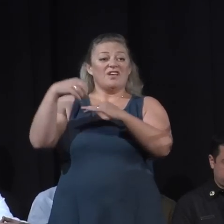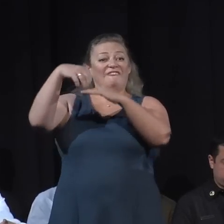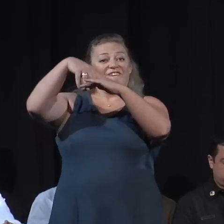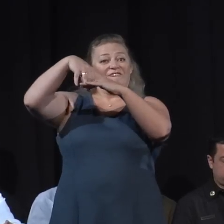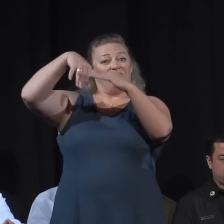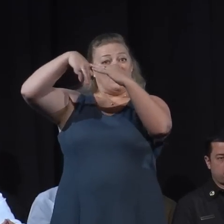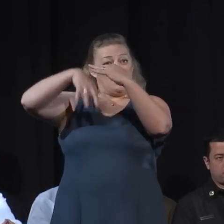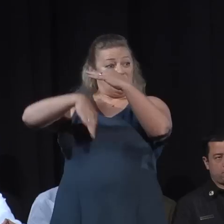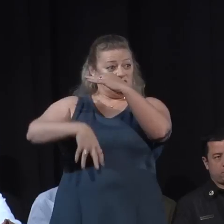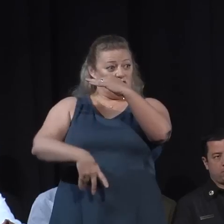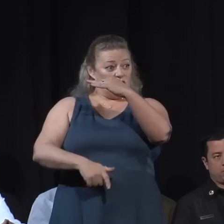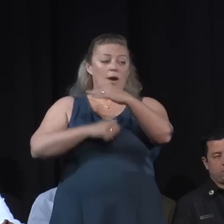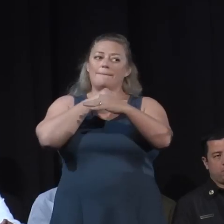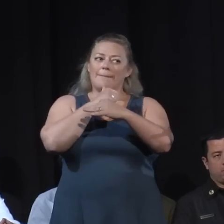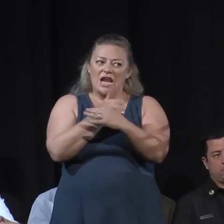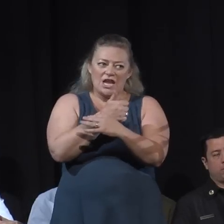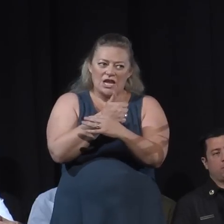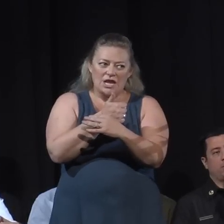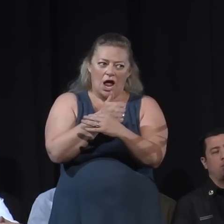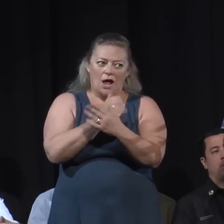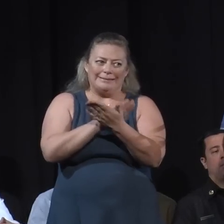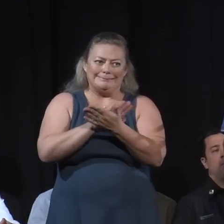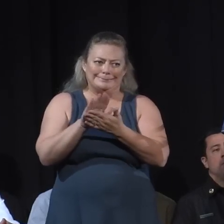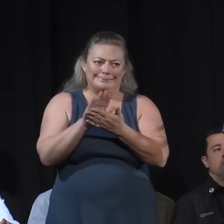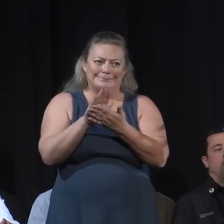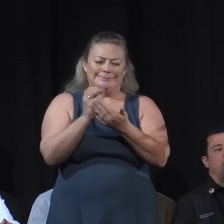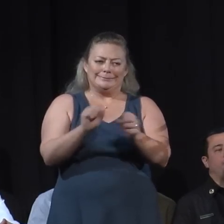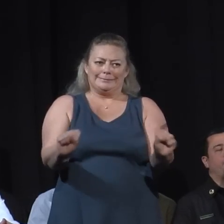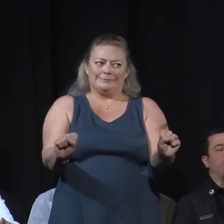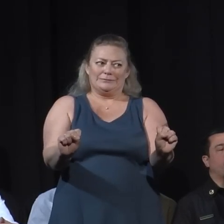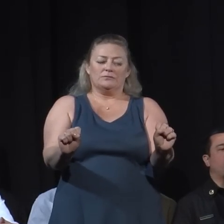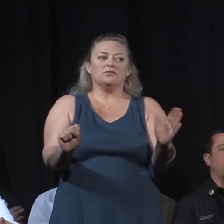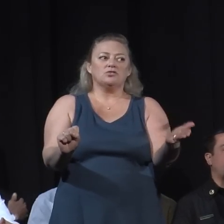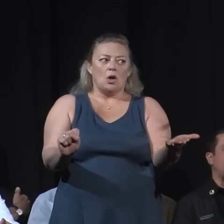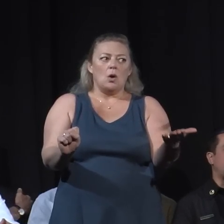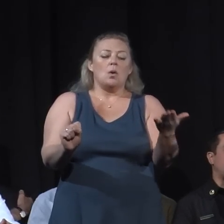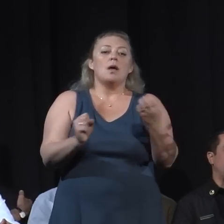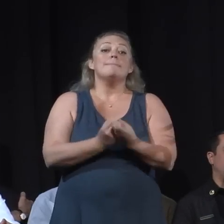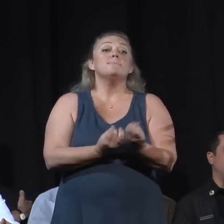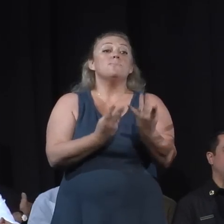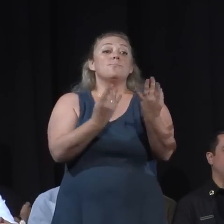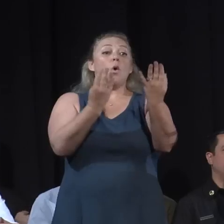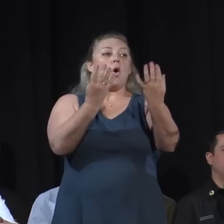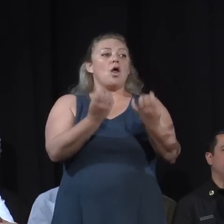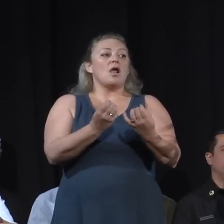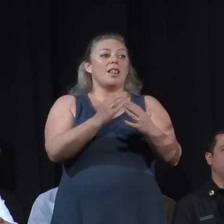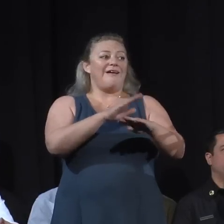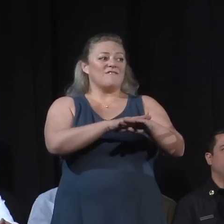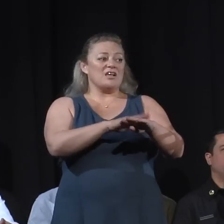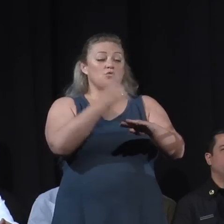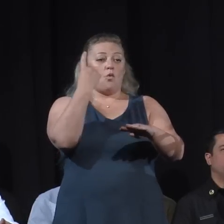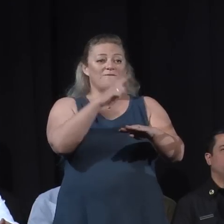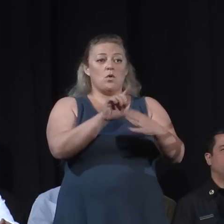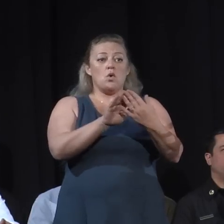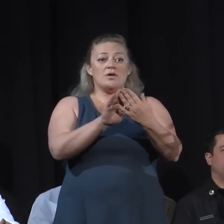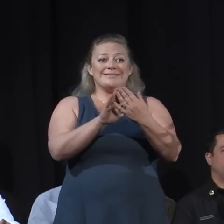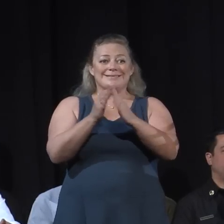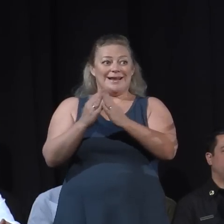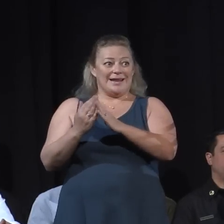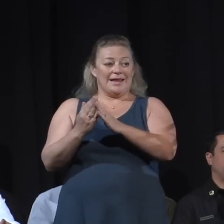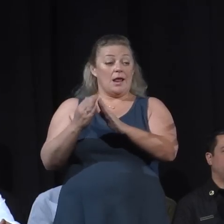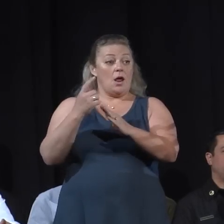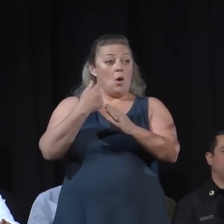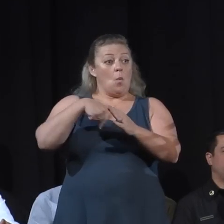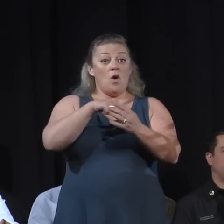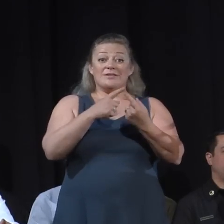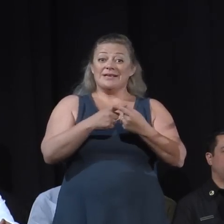state of California, Department of Drinking Water, a boil advisory for the city. We have been successful in lifting the boil advisory